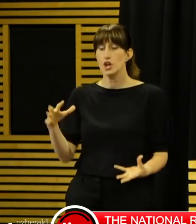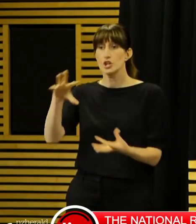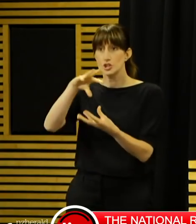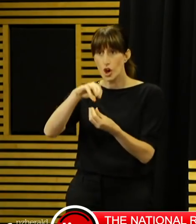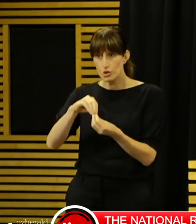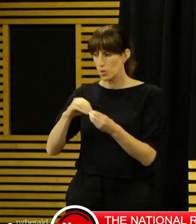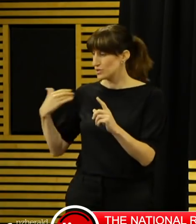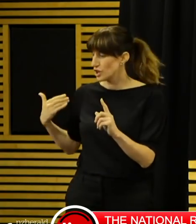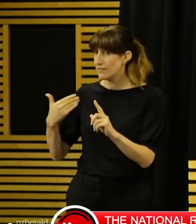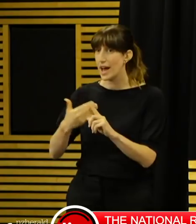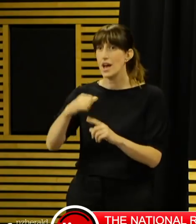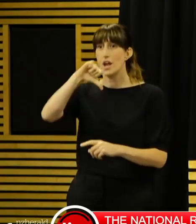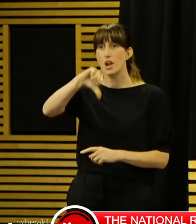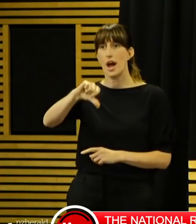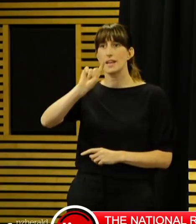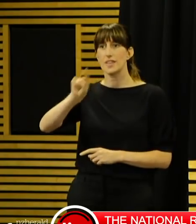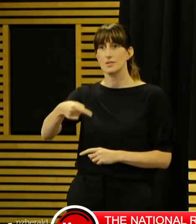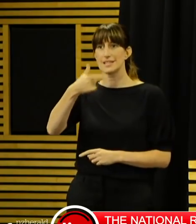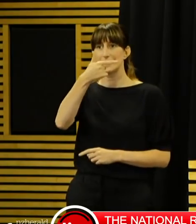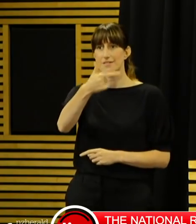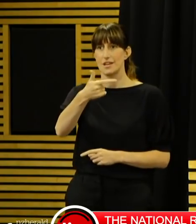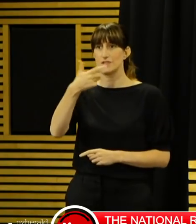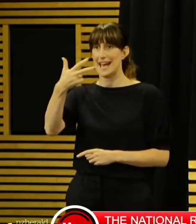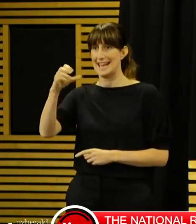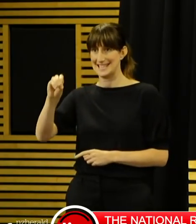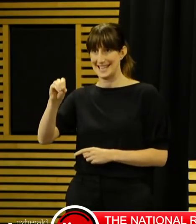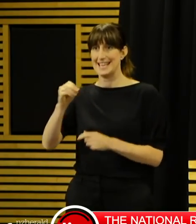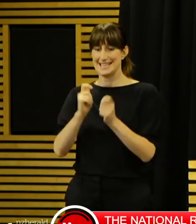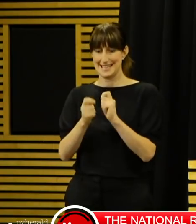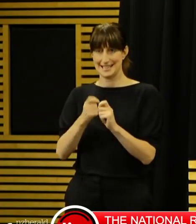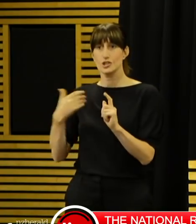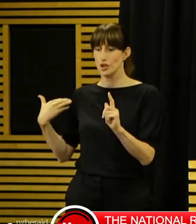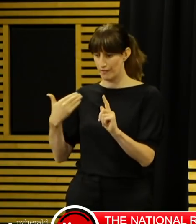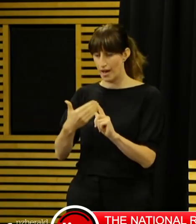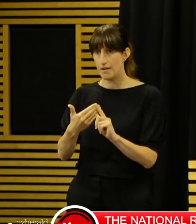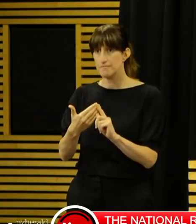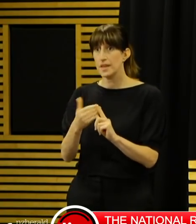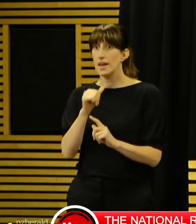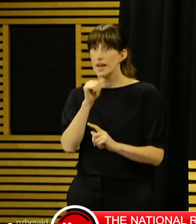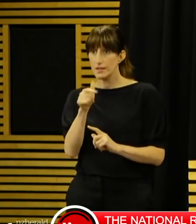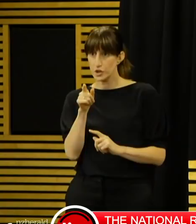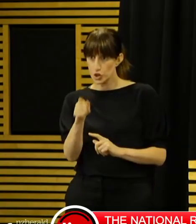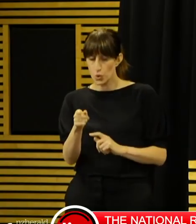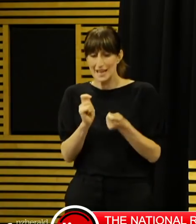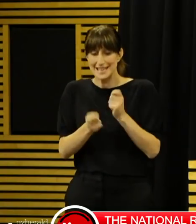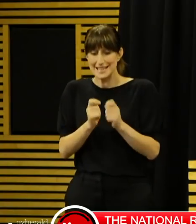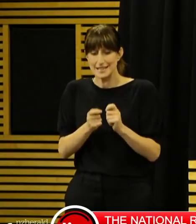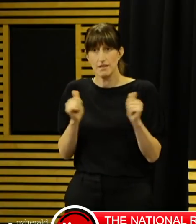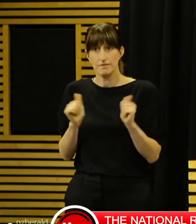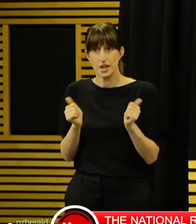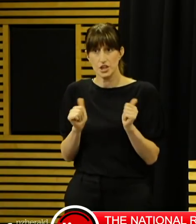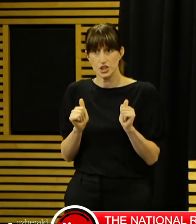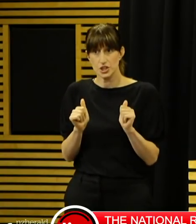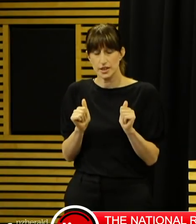,780. A reminder that anyone who is awaiting a test result should be in strict